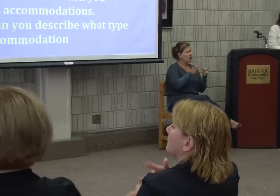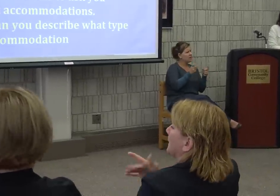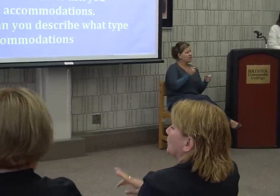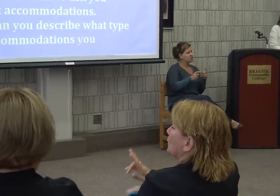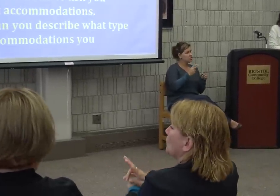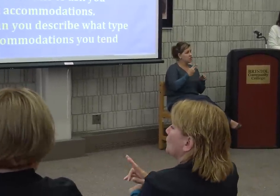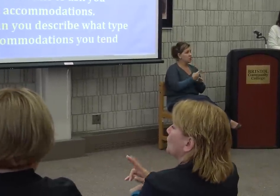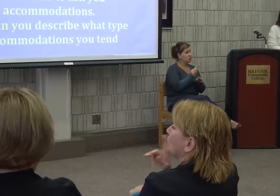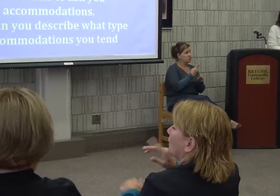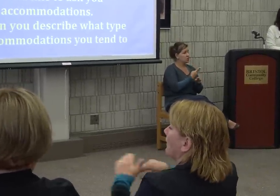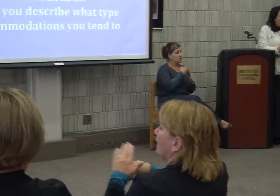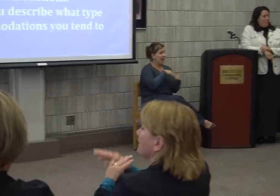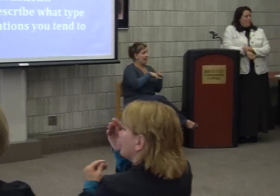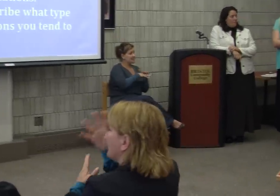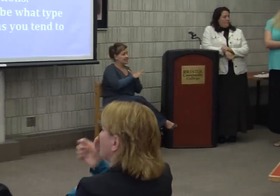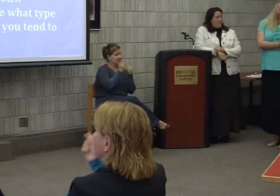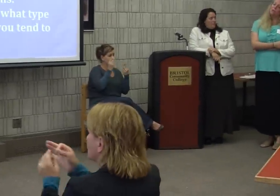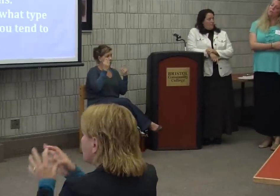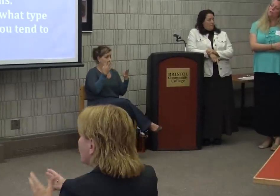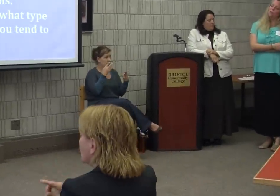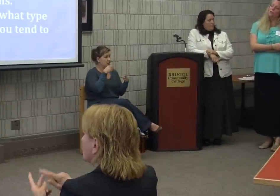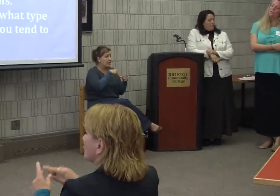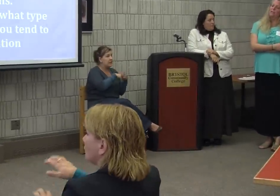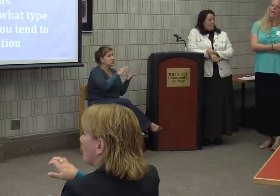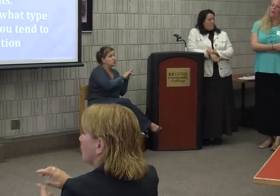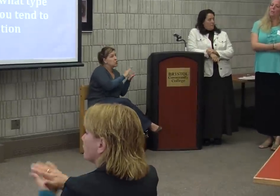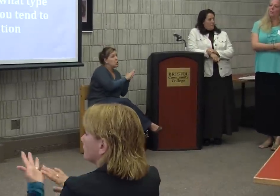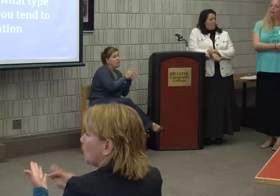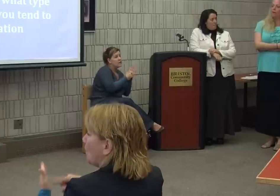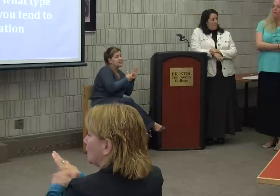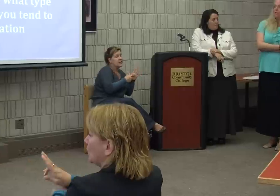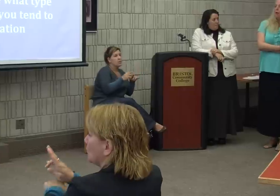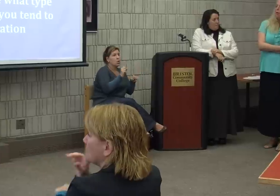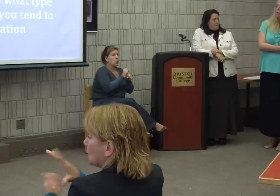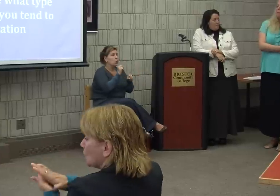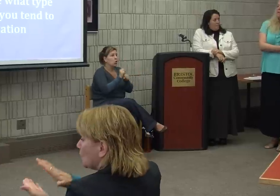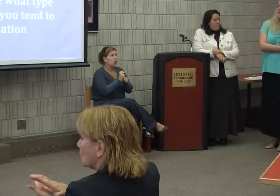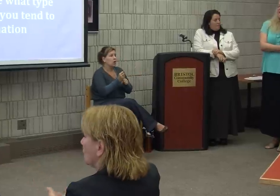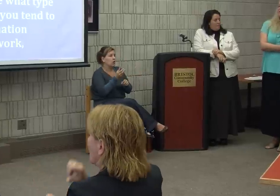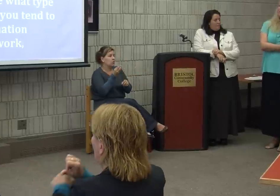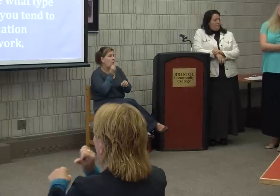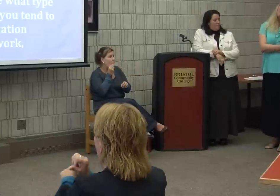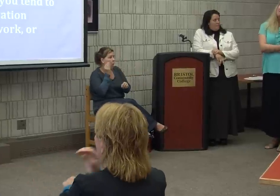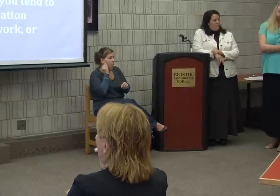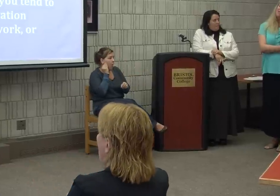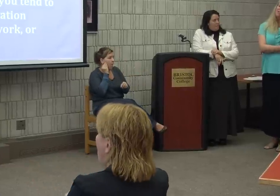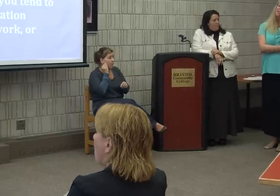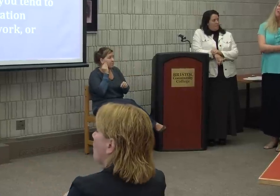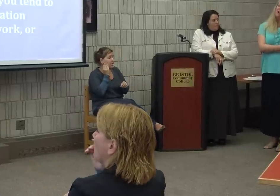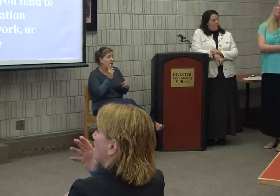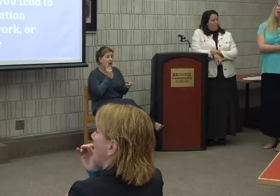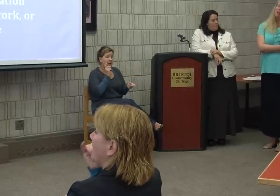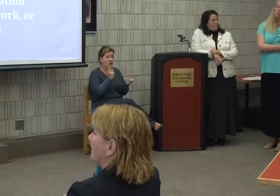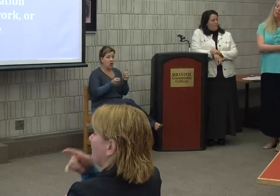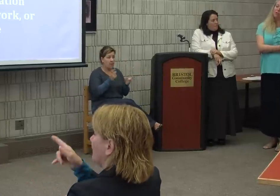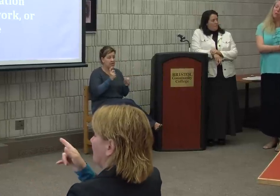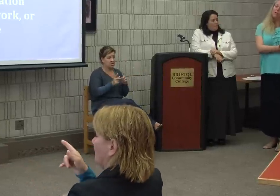access information, either in school, at work, or at home? And if those accommodations also include